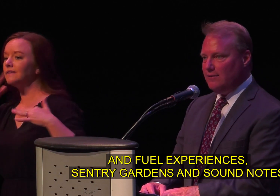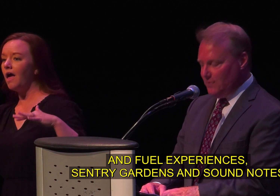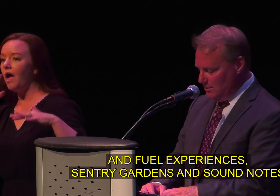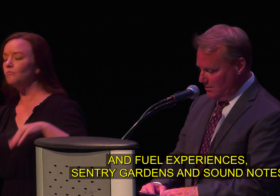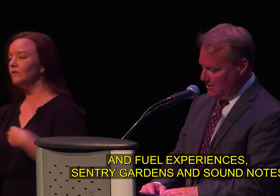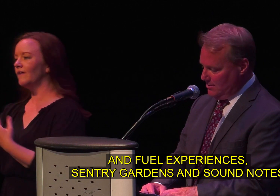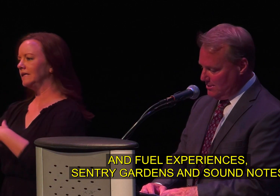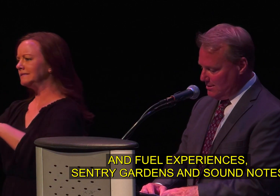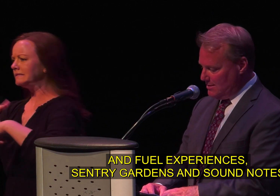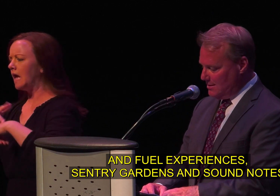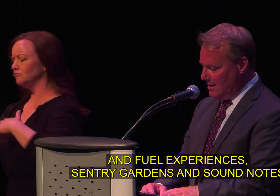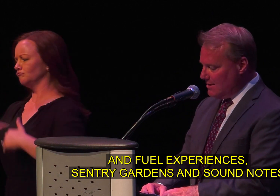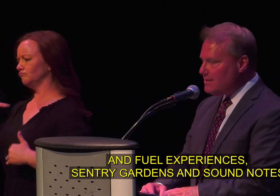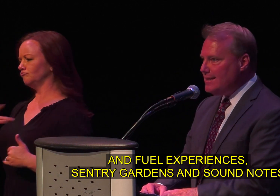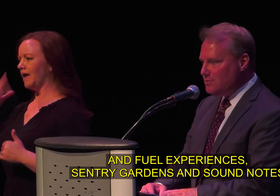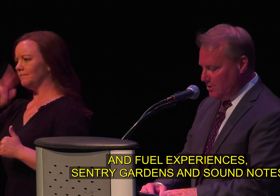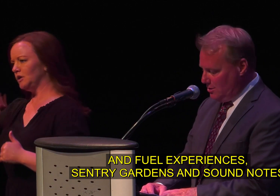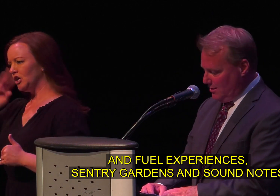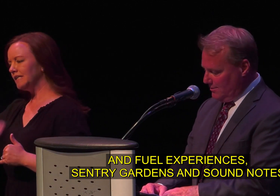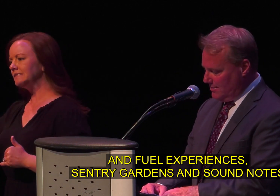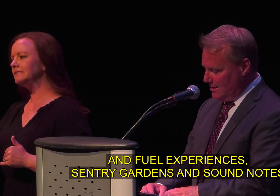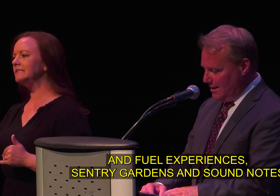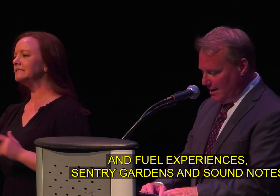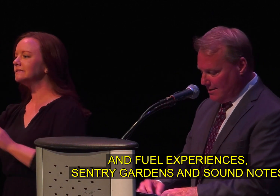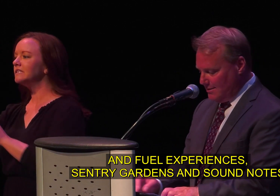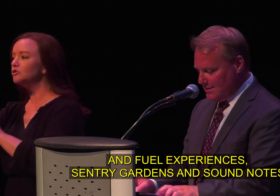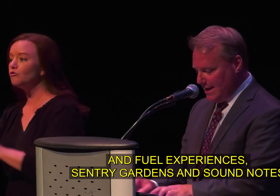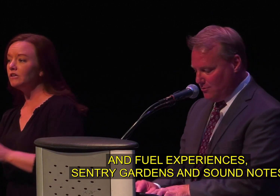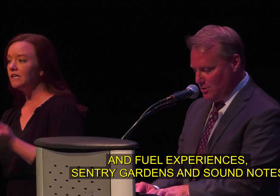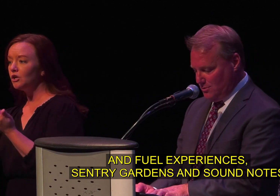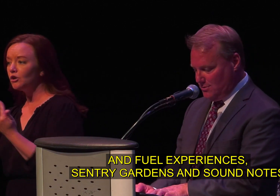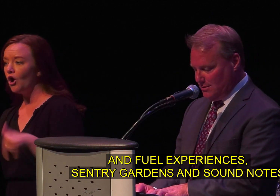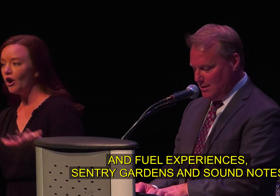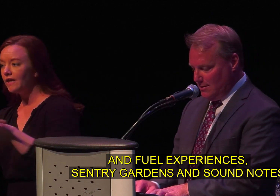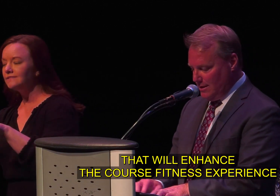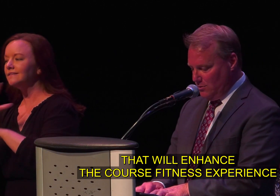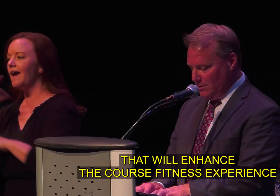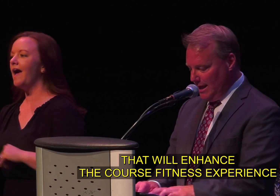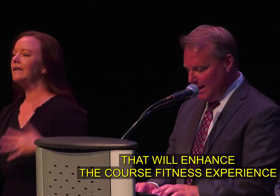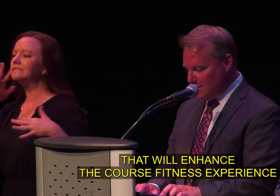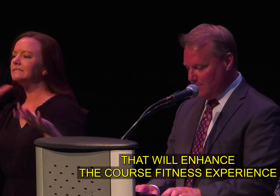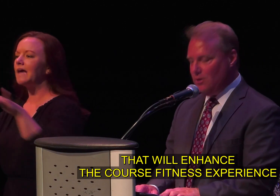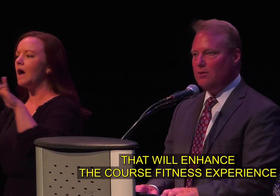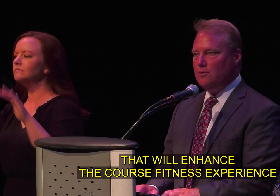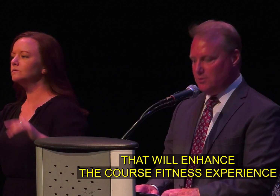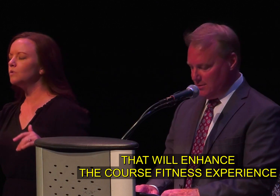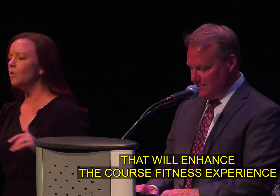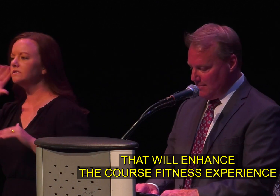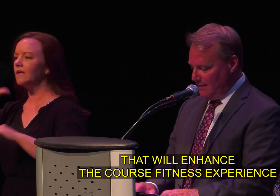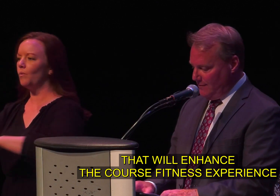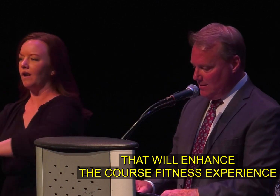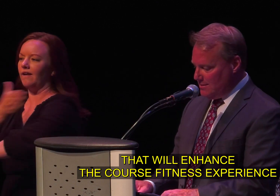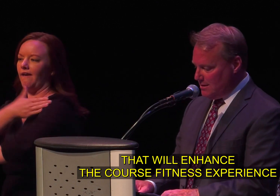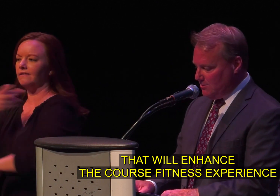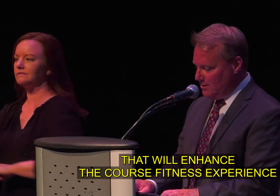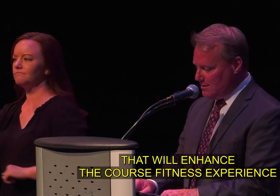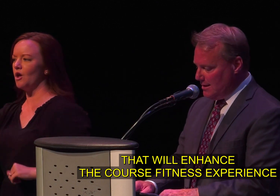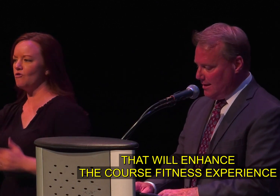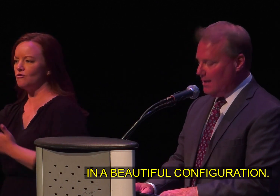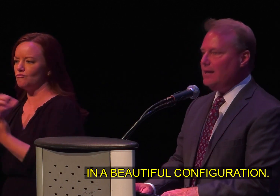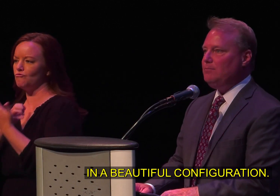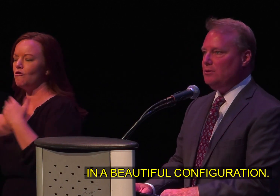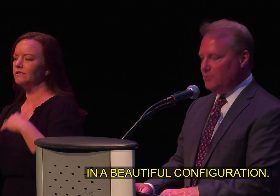touch and feel experiences sensory gardens and sound nodes that will enhance the pair course fitness